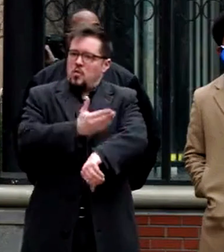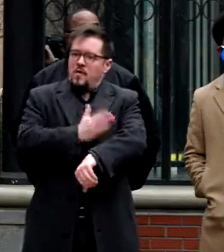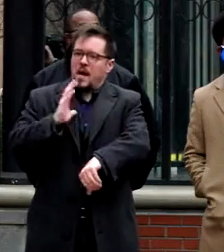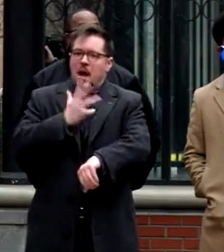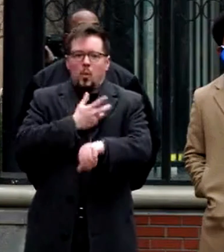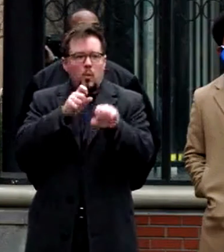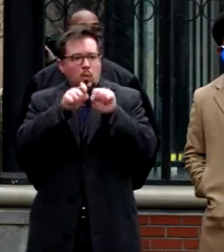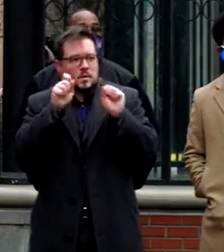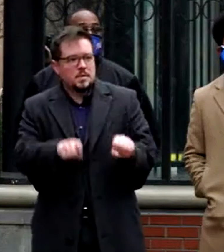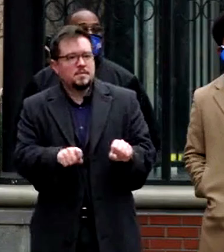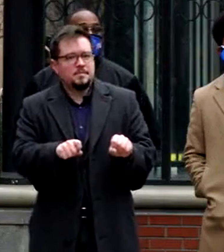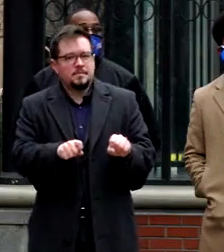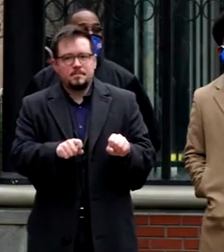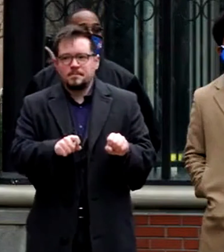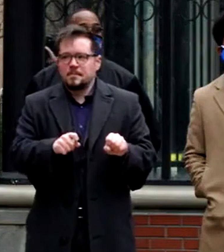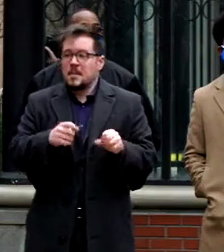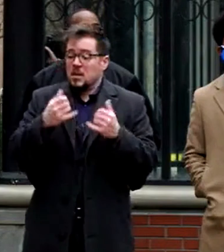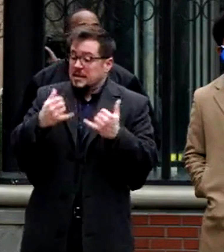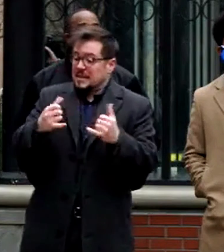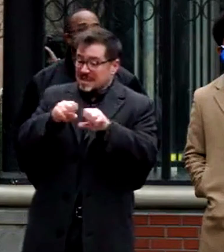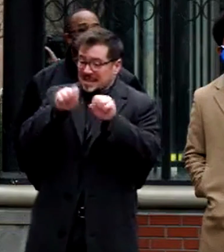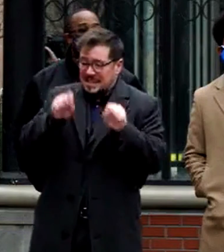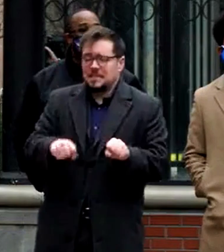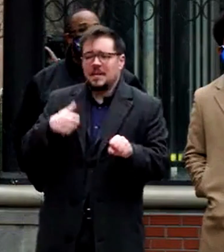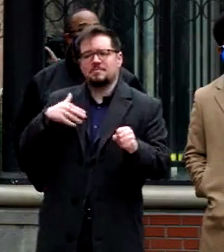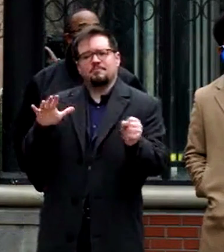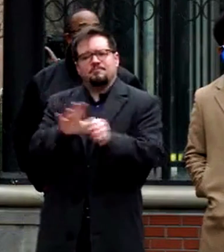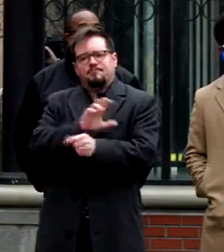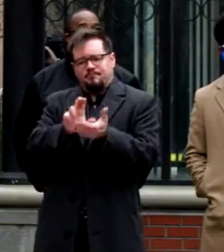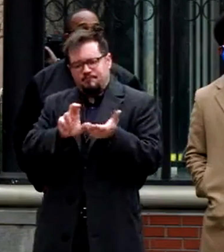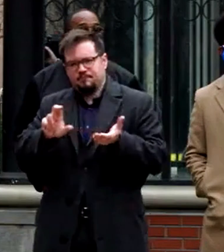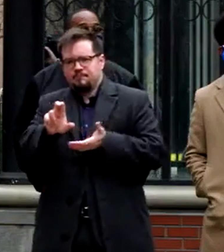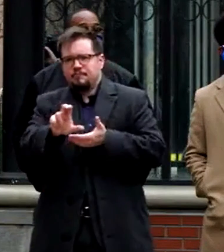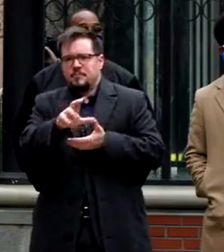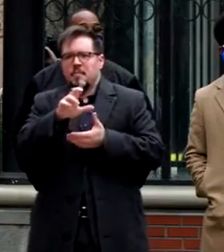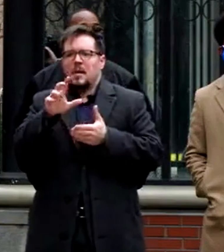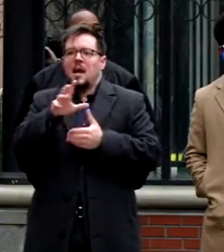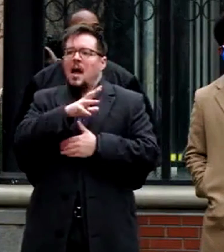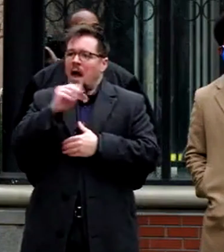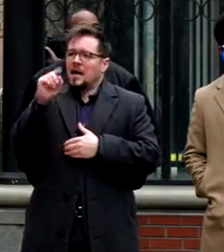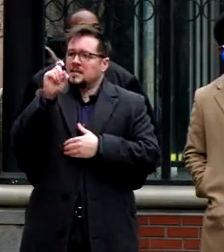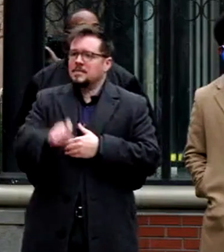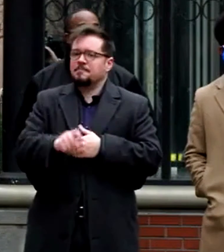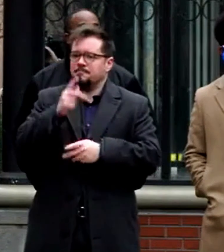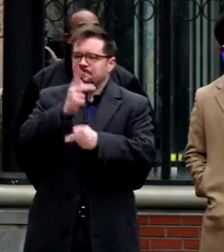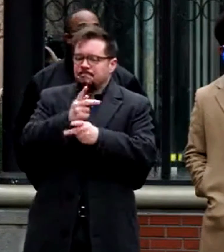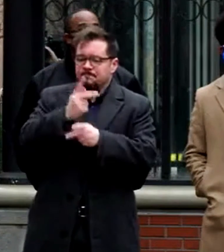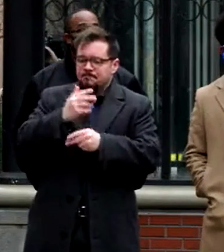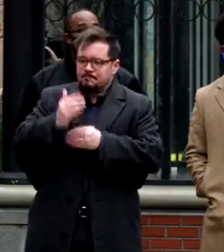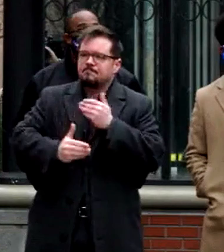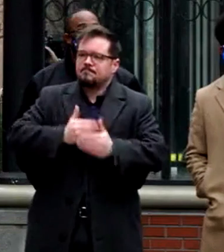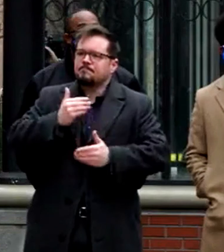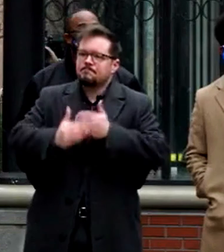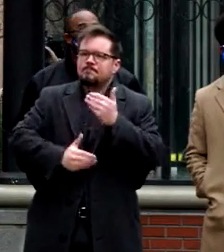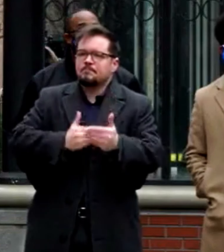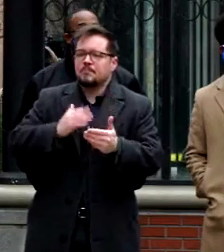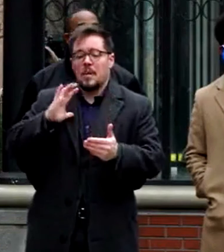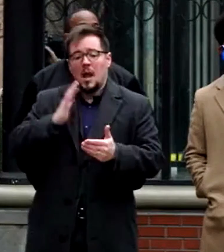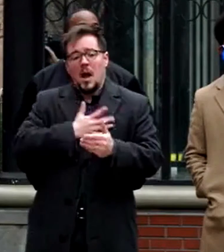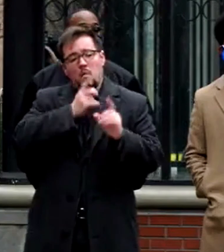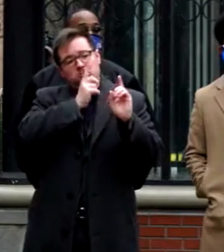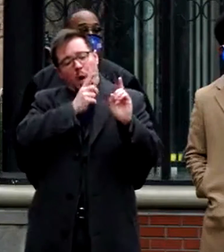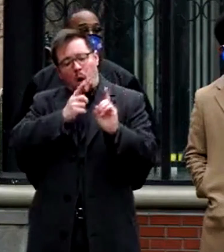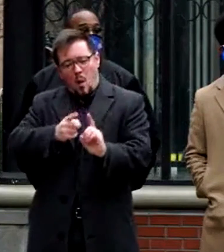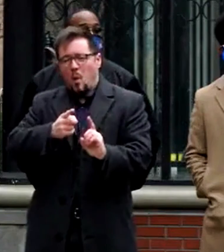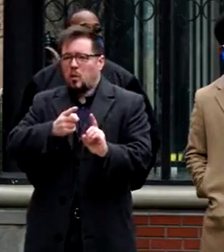existing system must be adequately funded and maintained. Statewide transit funding priorities need to focus